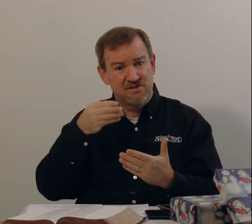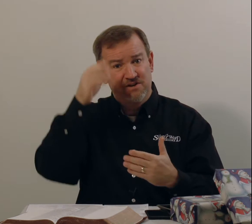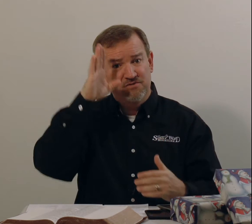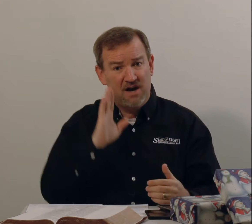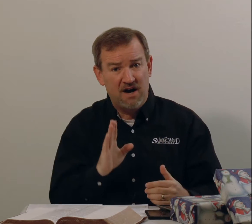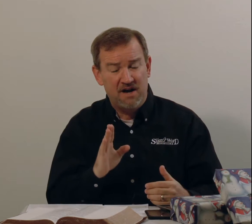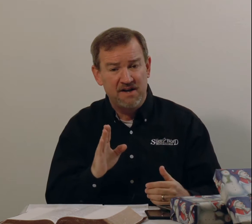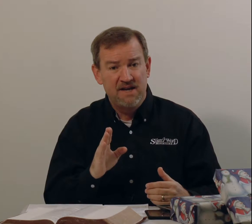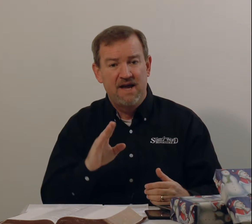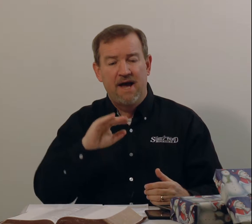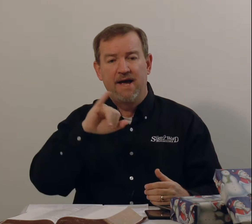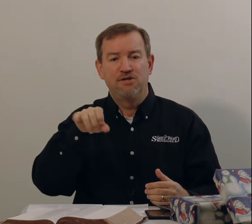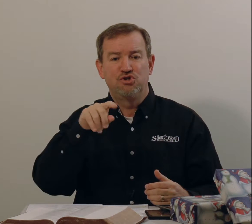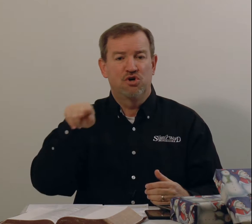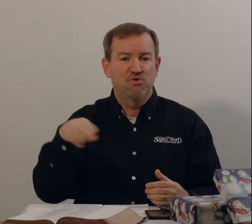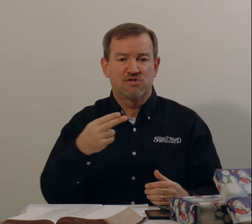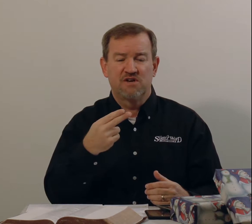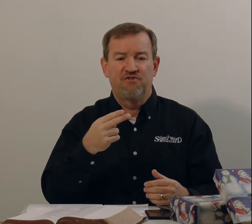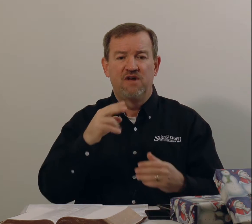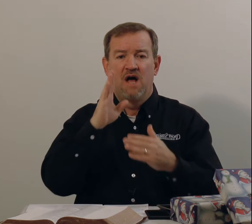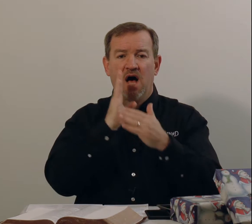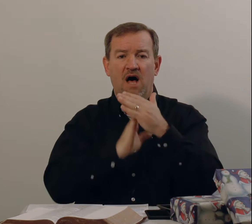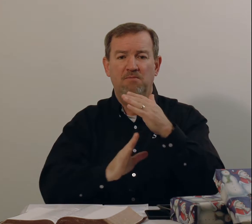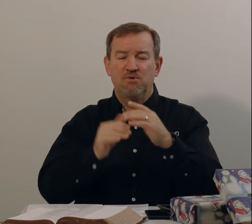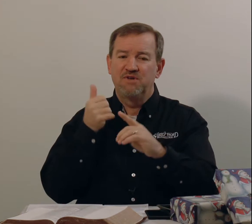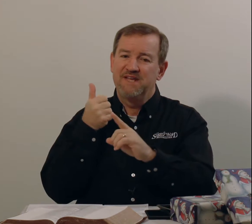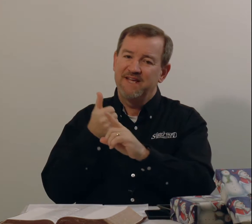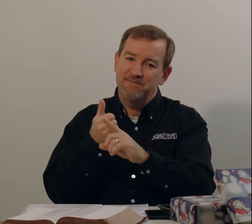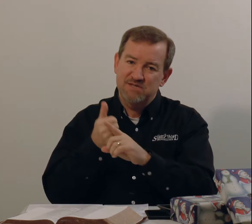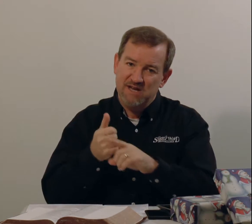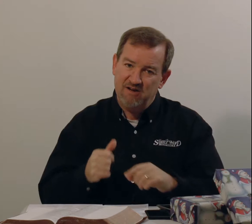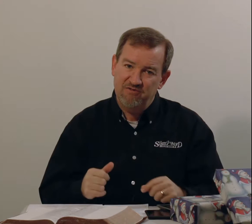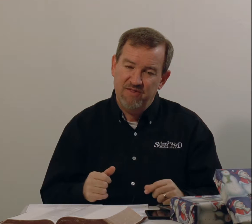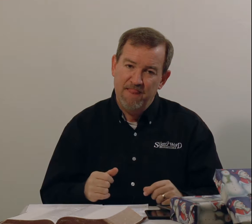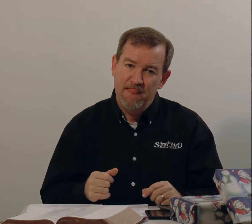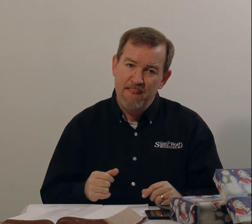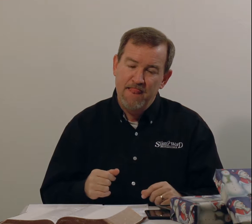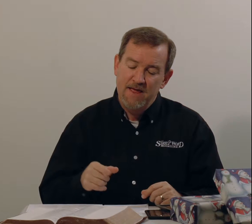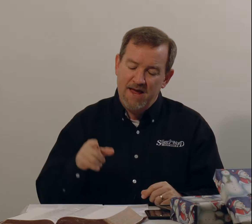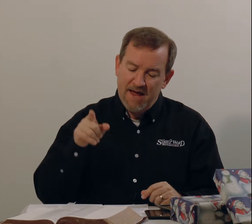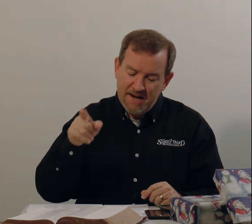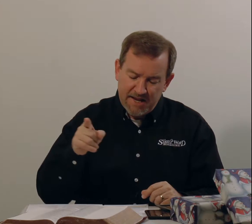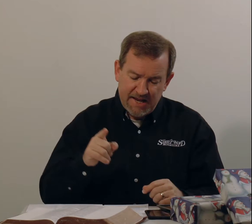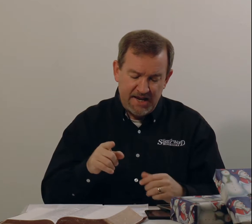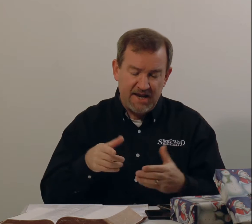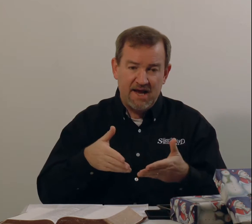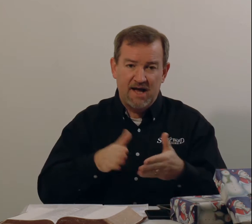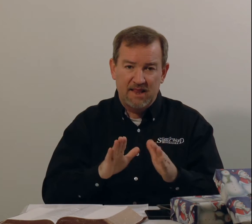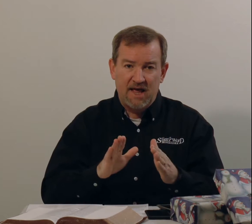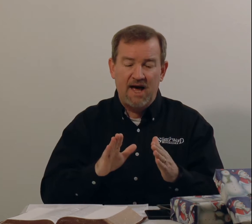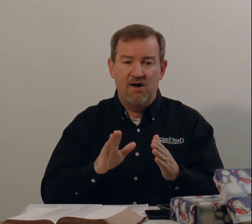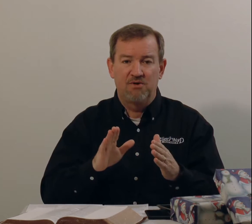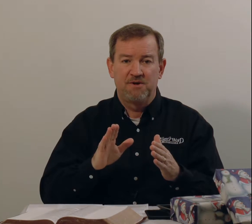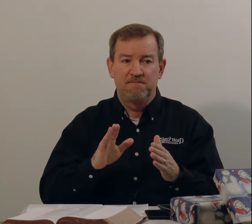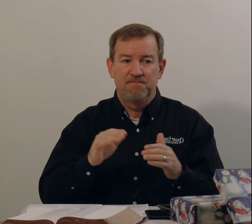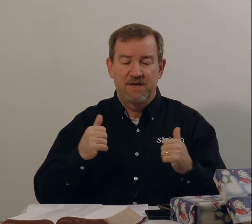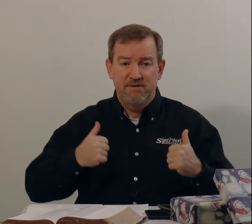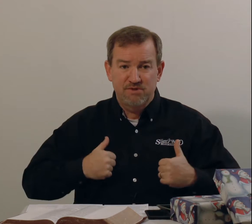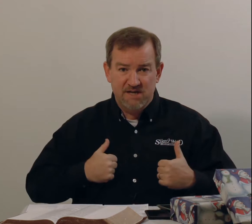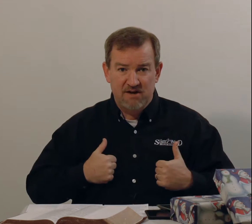Son of God. And Joseph humbled himself. And he allowed himself